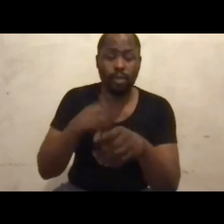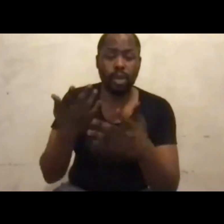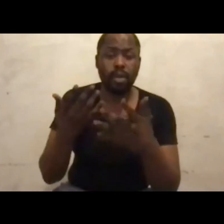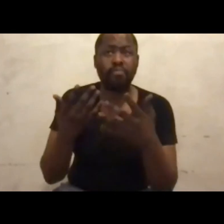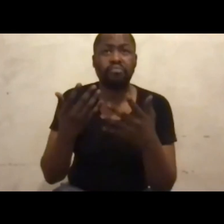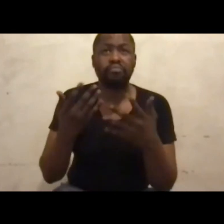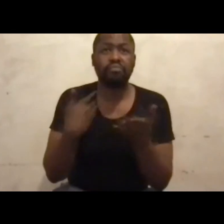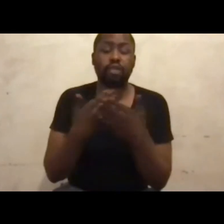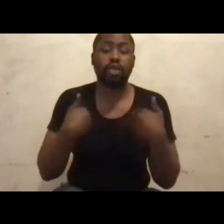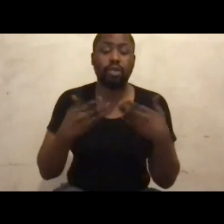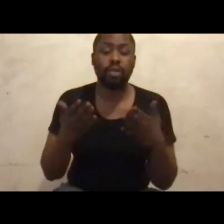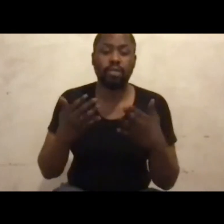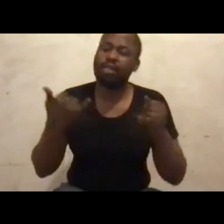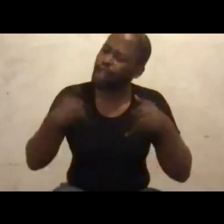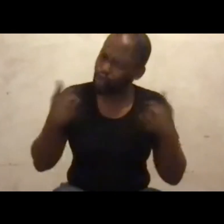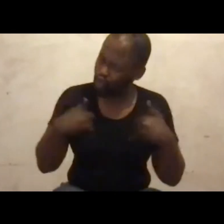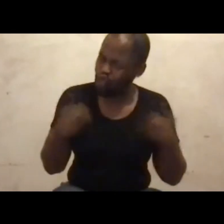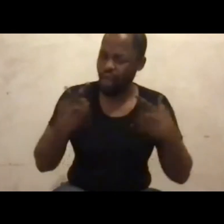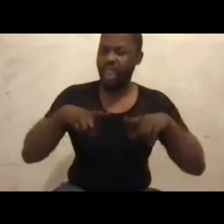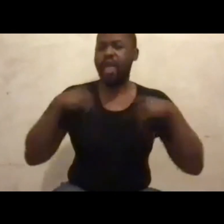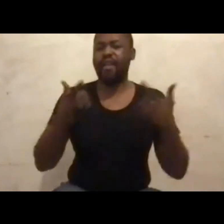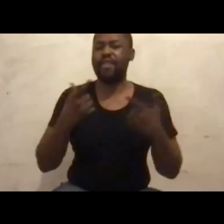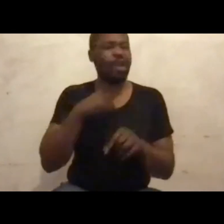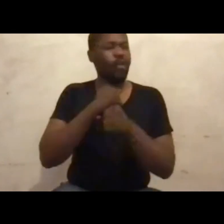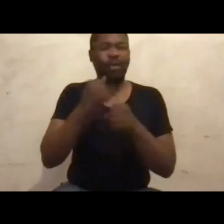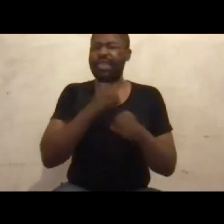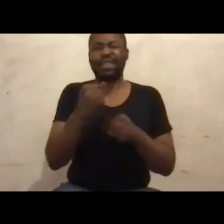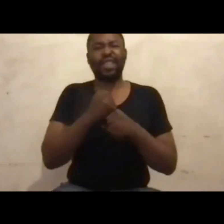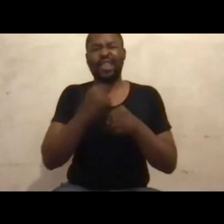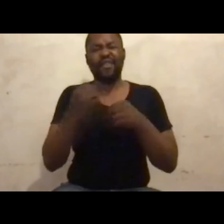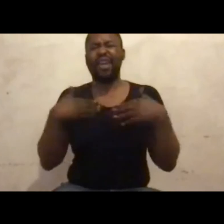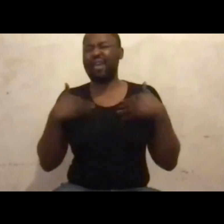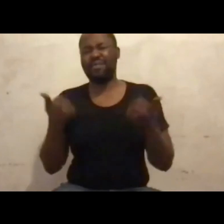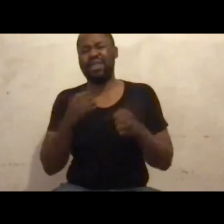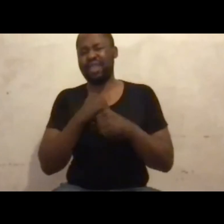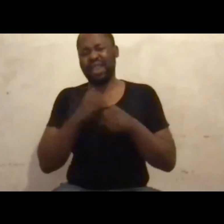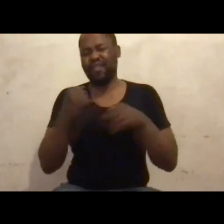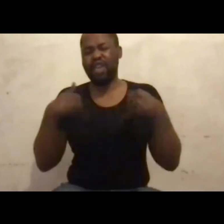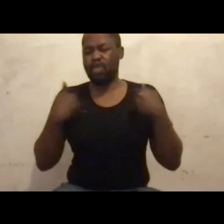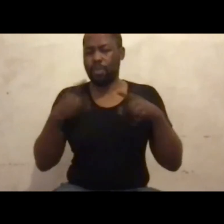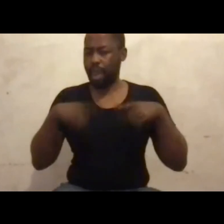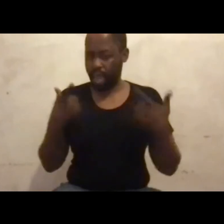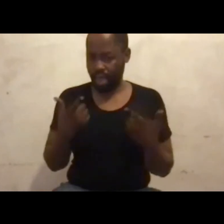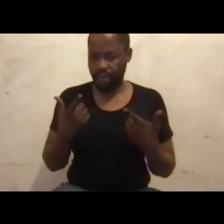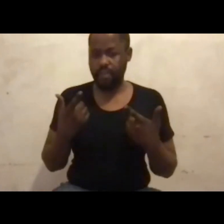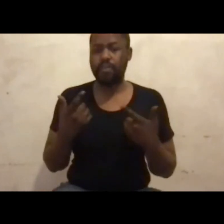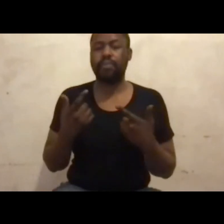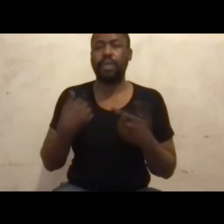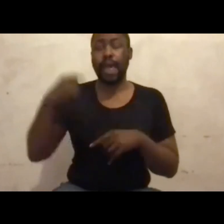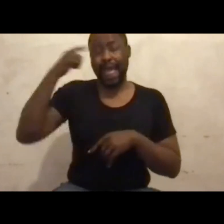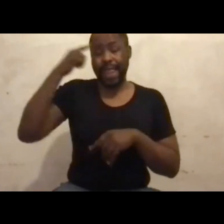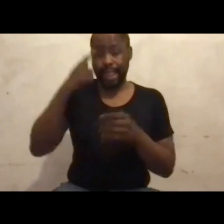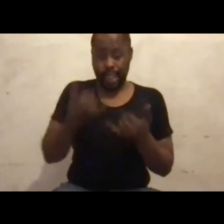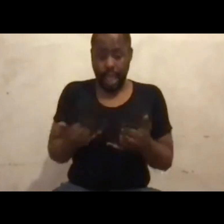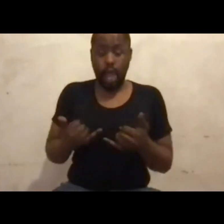enjoying life. I was never a rich man, never really had a pot of gold. I think this time around, I